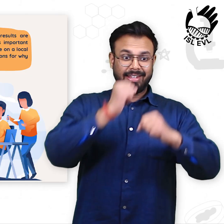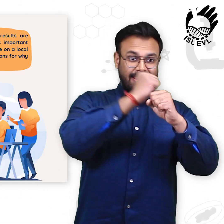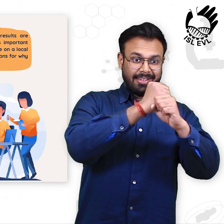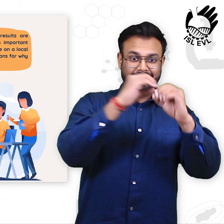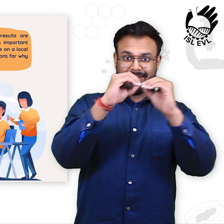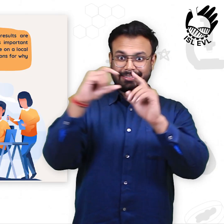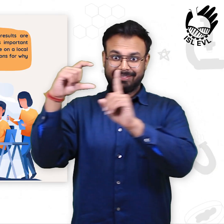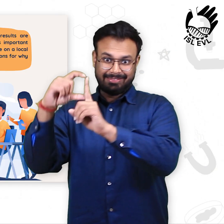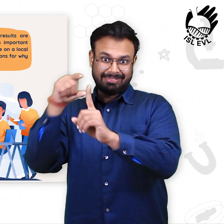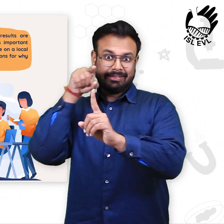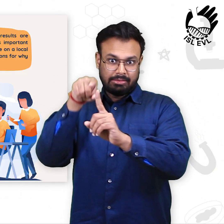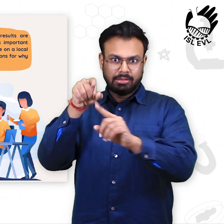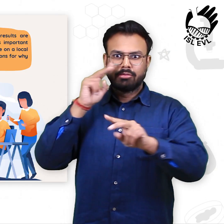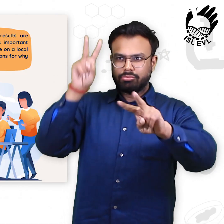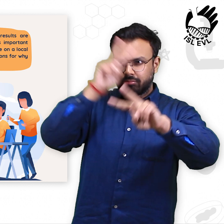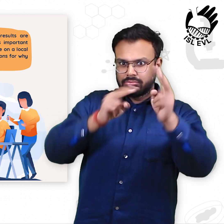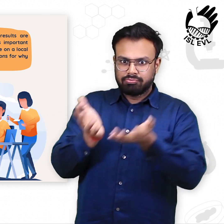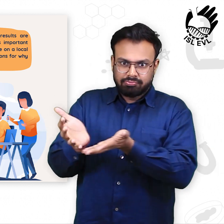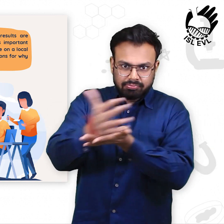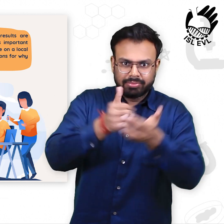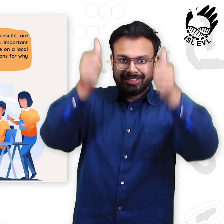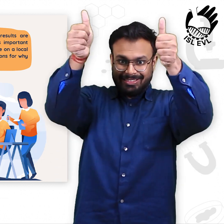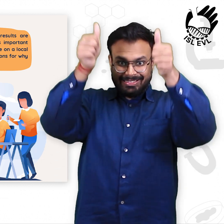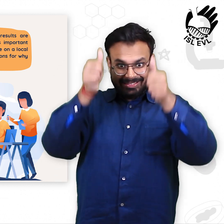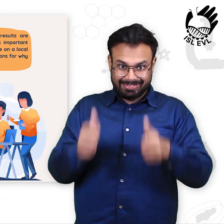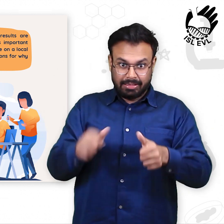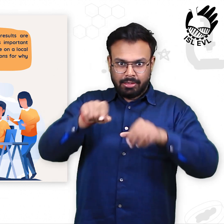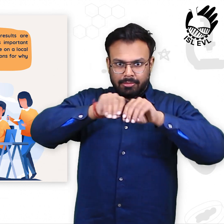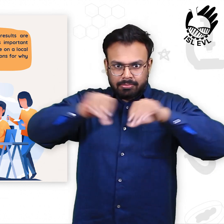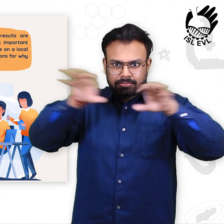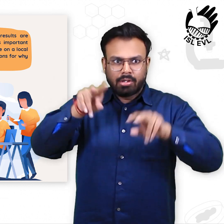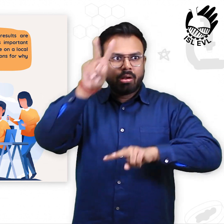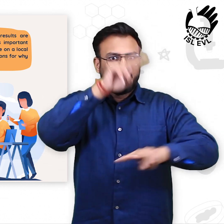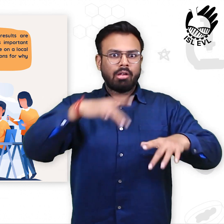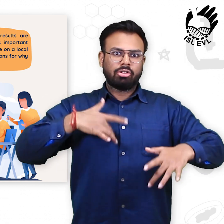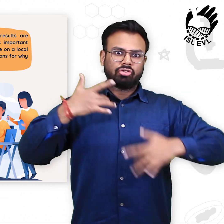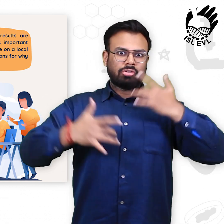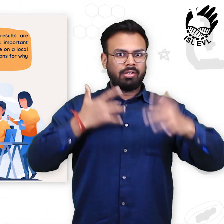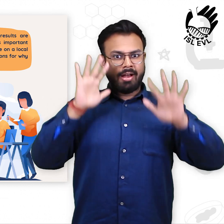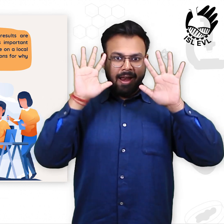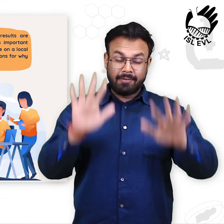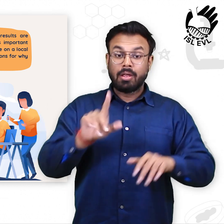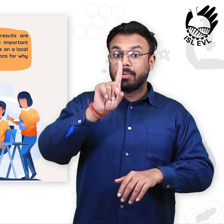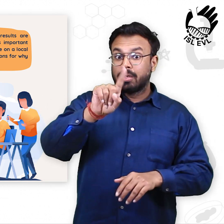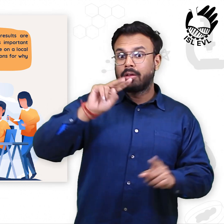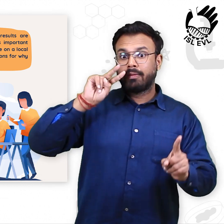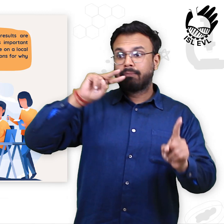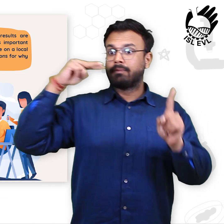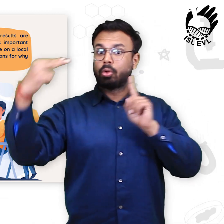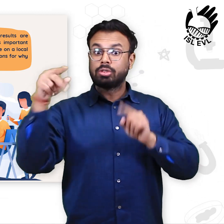Disease Burden Part 2 From the standpoint of public health,